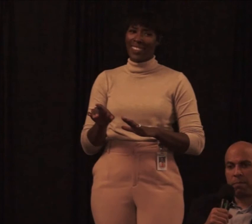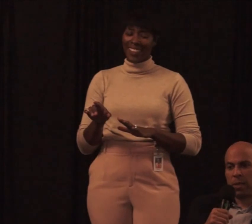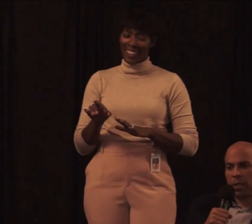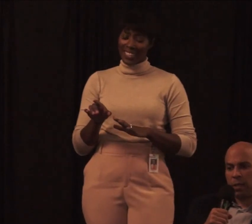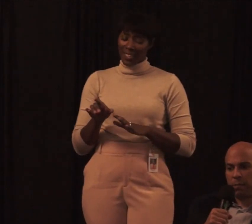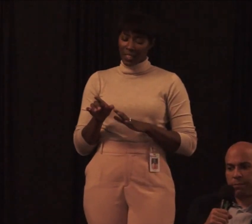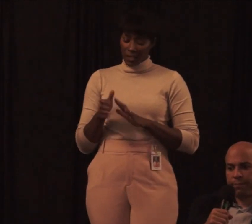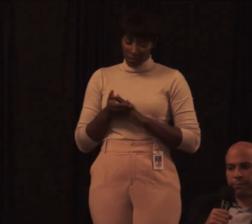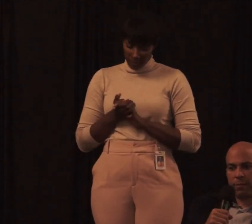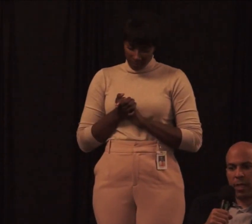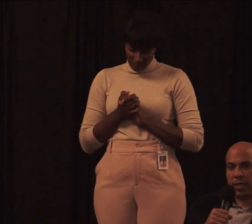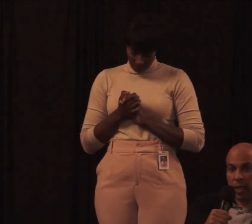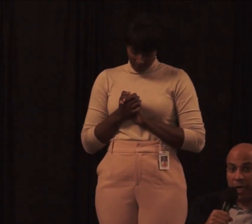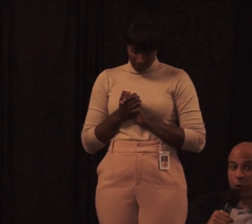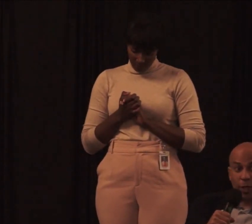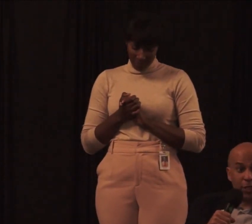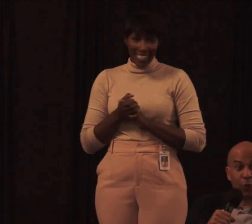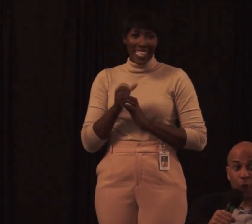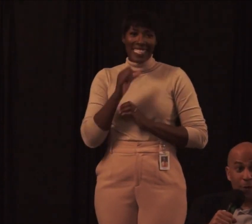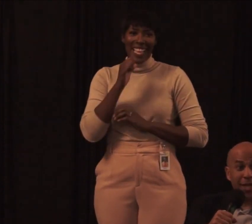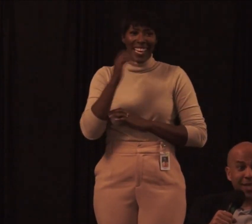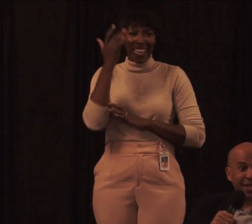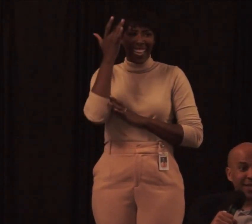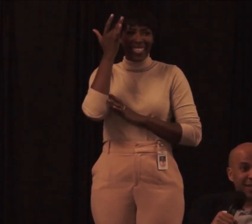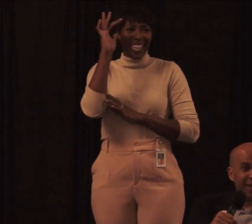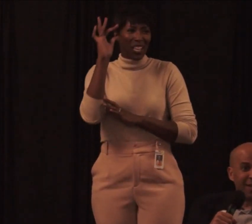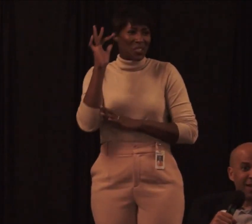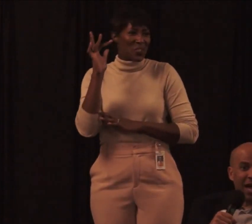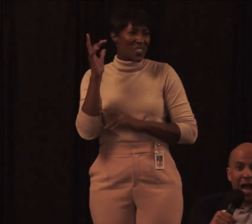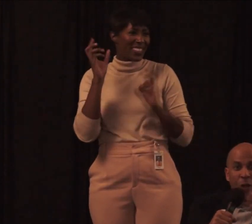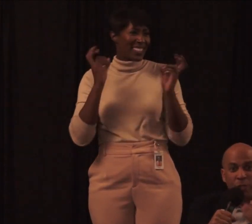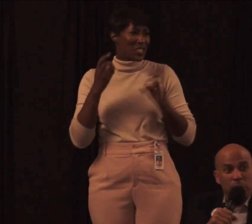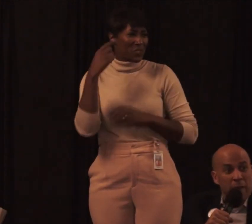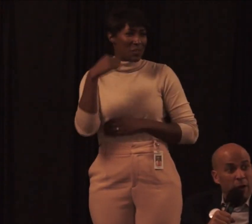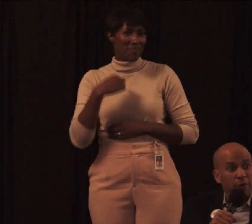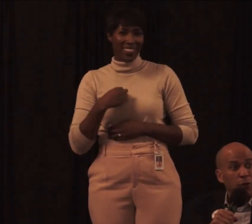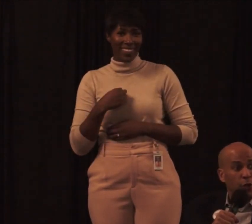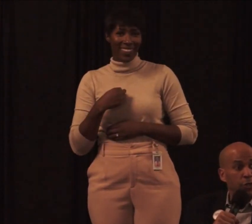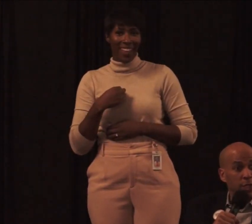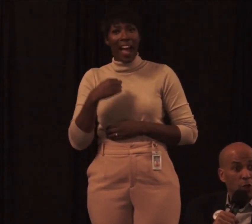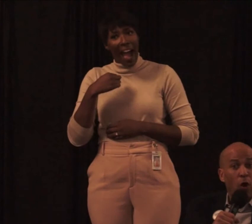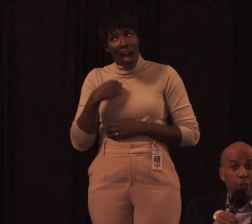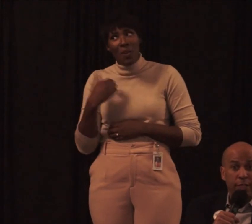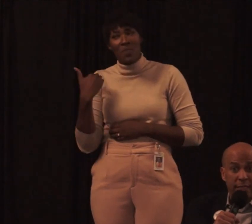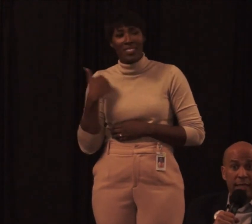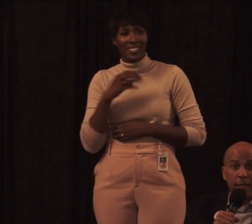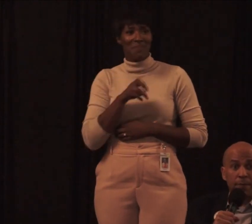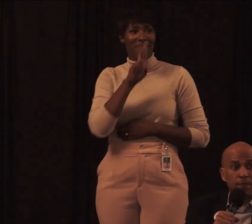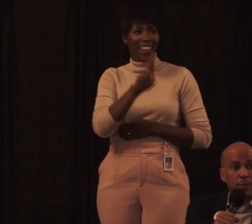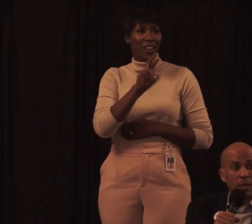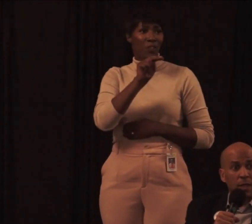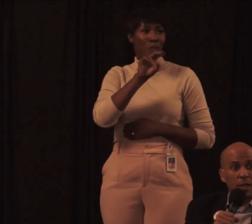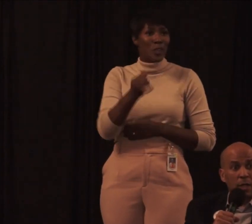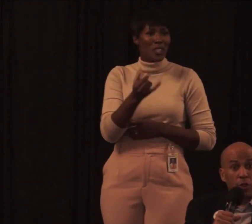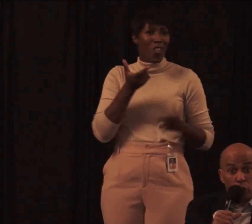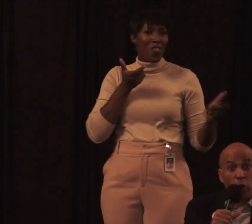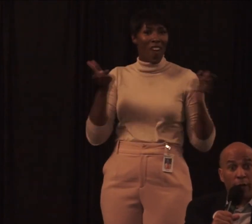intellectual issue for me. I was the mayor of New Jersey's largest city